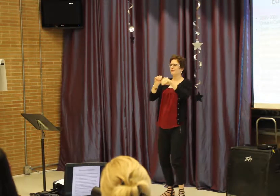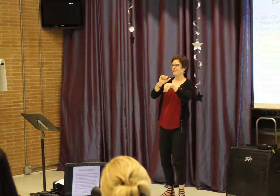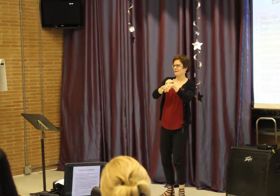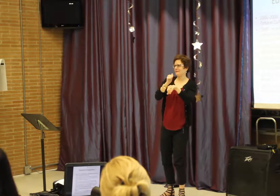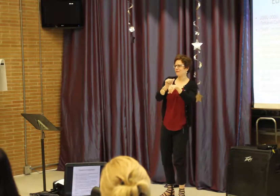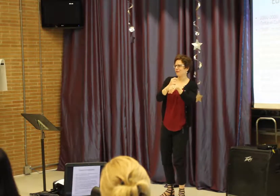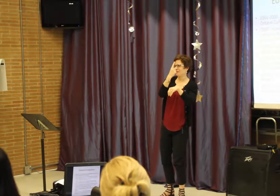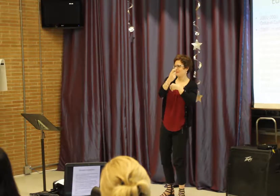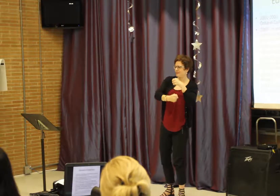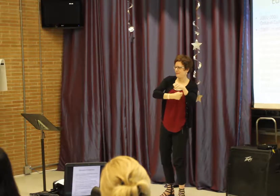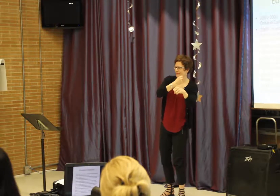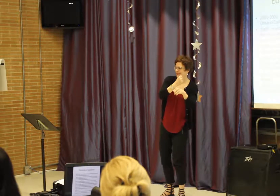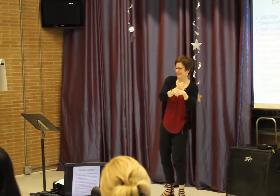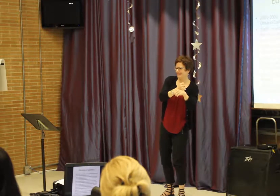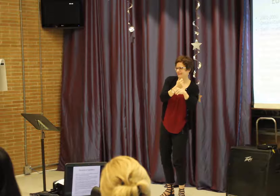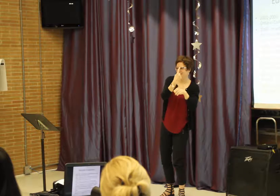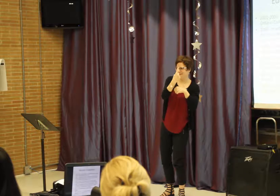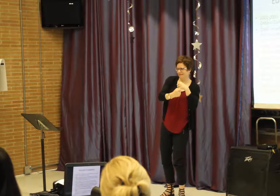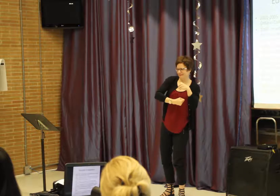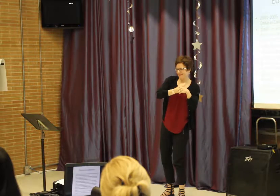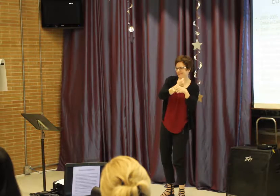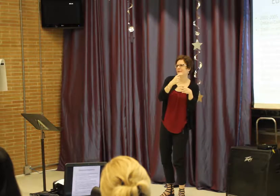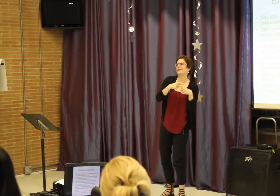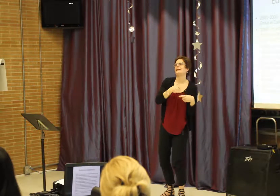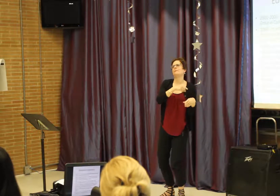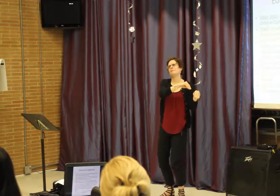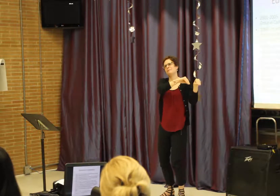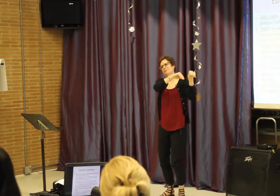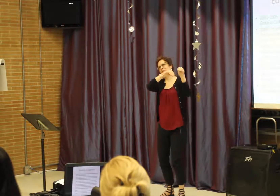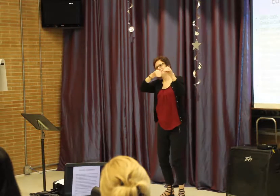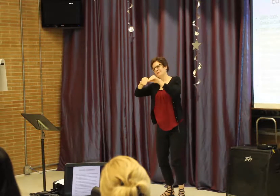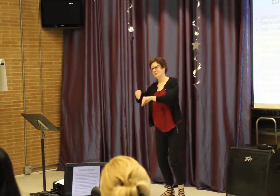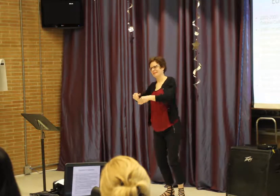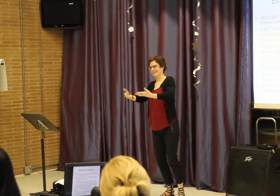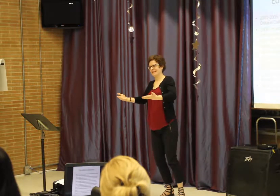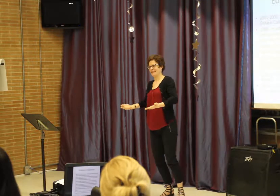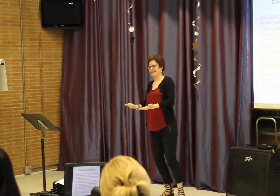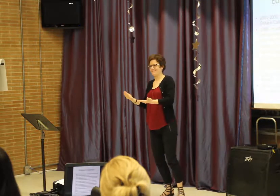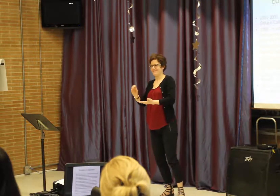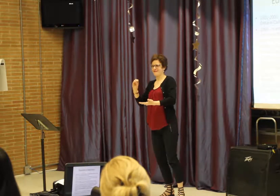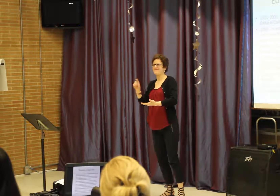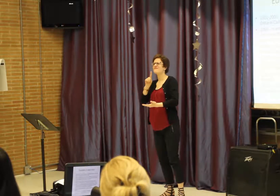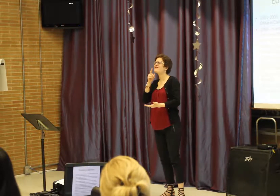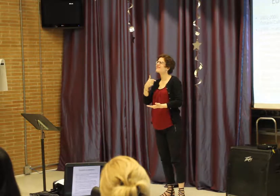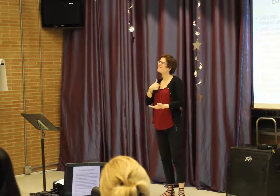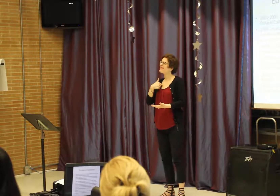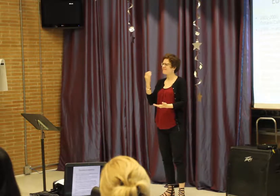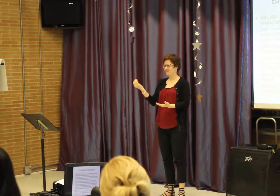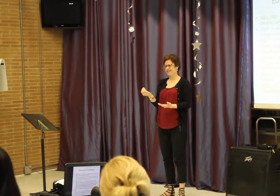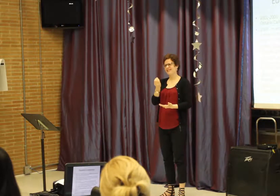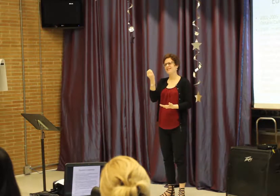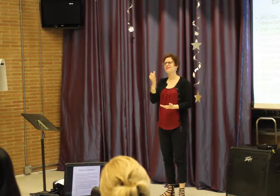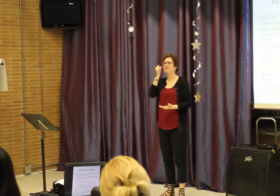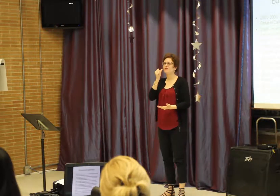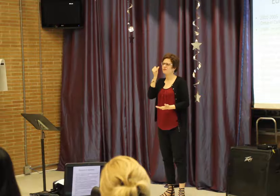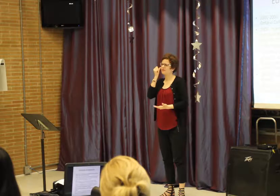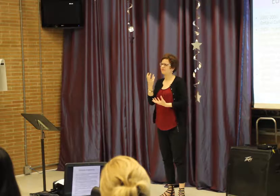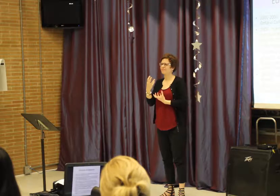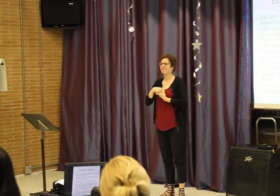In 2013, I moved to the province of Alberta where I lived for a one year period, after which I relocated to Ottawa. And I